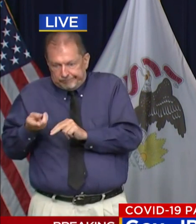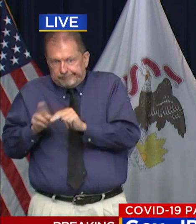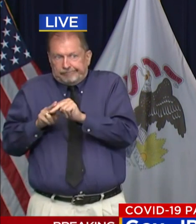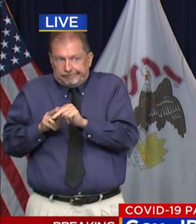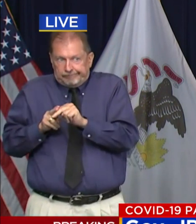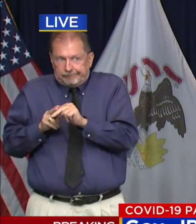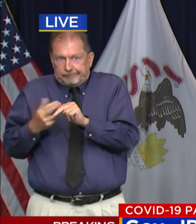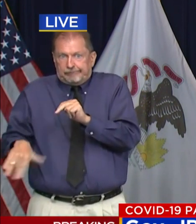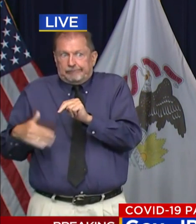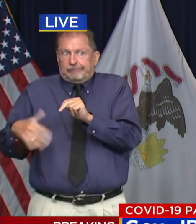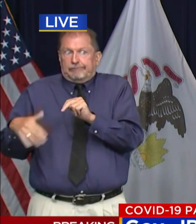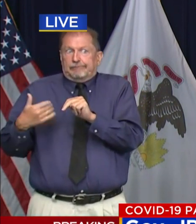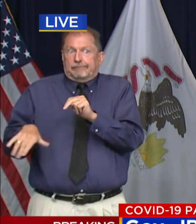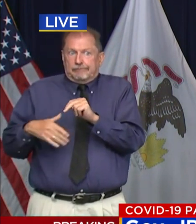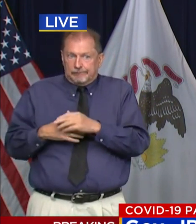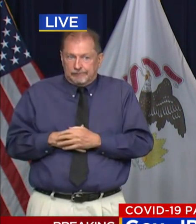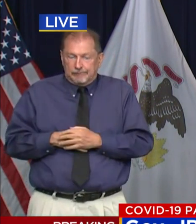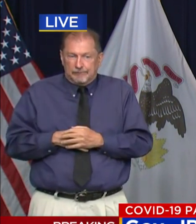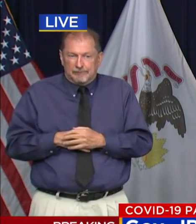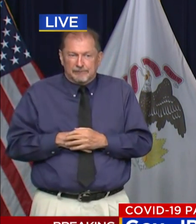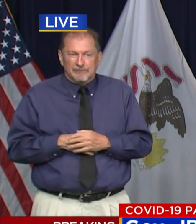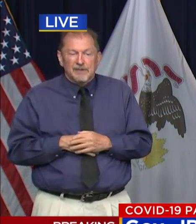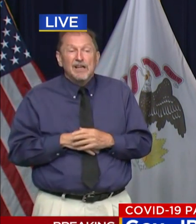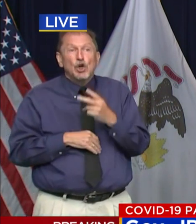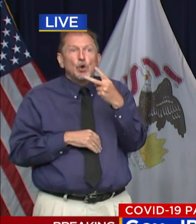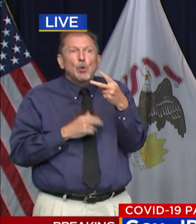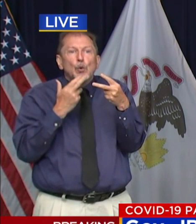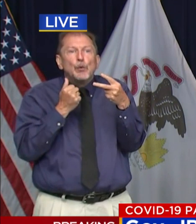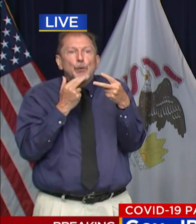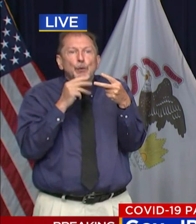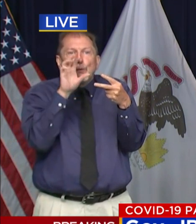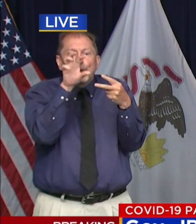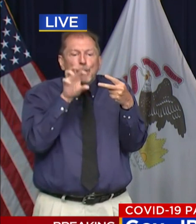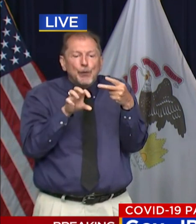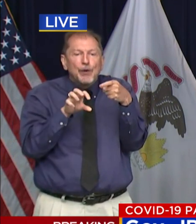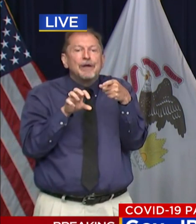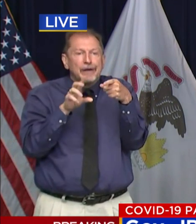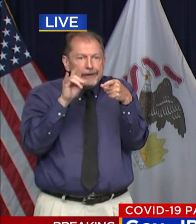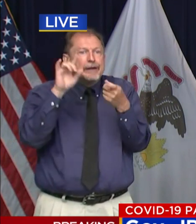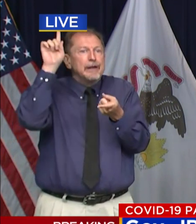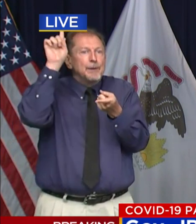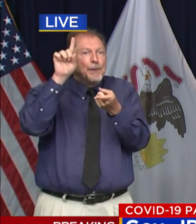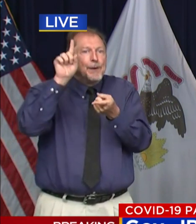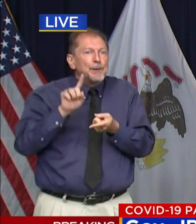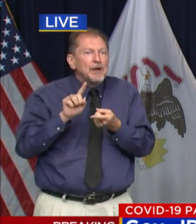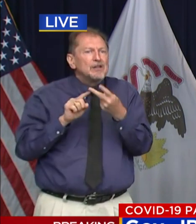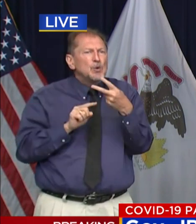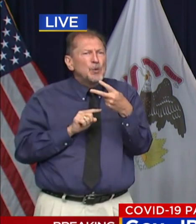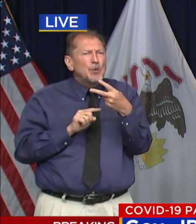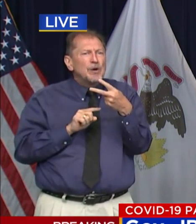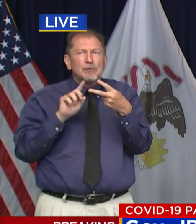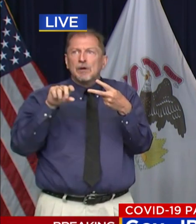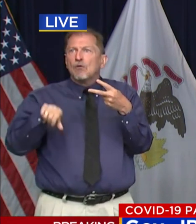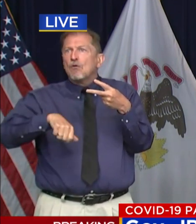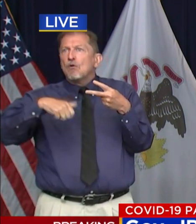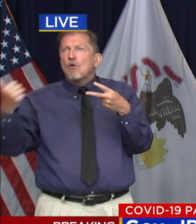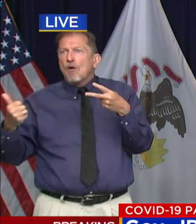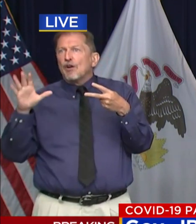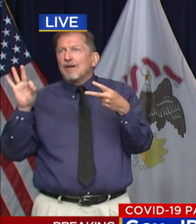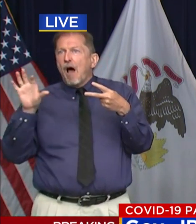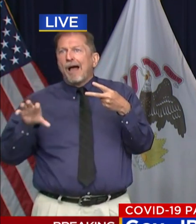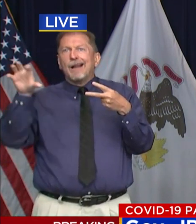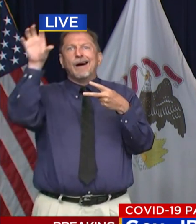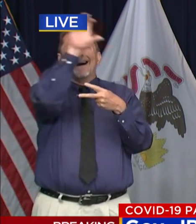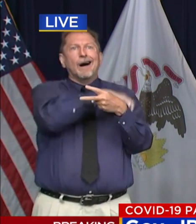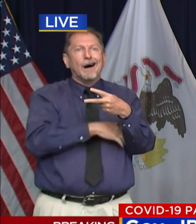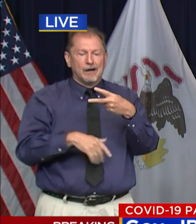rate. Only two regions have seen an actual reduction in that same period. That's the